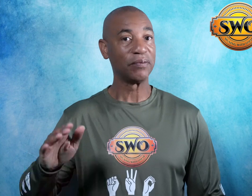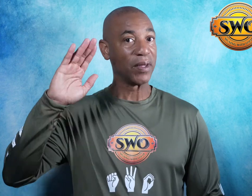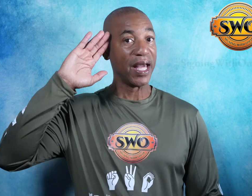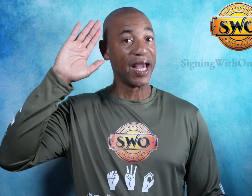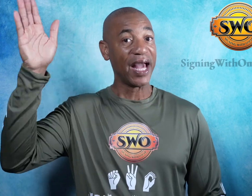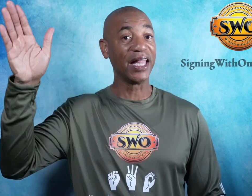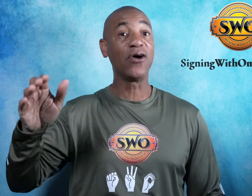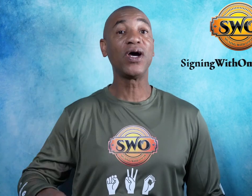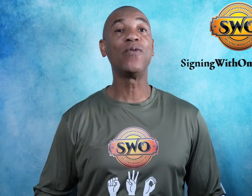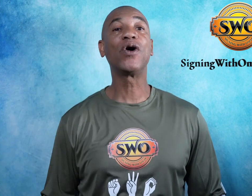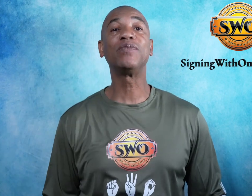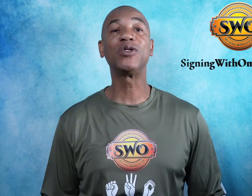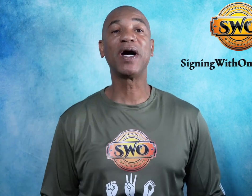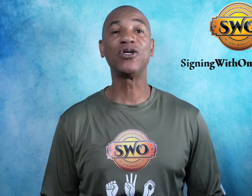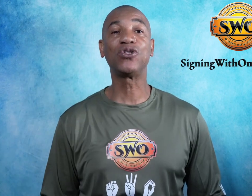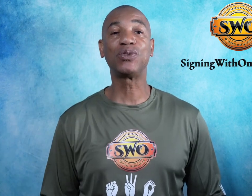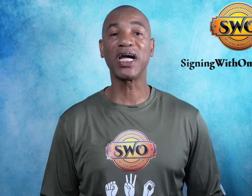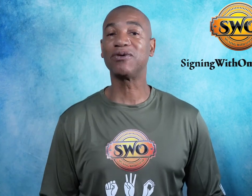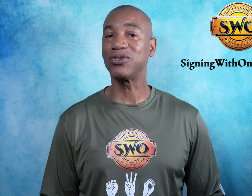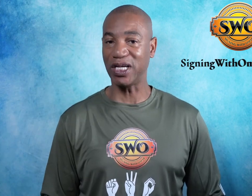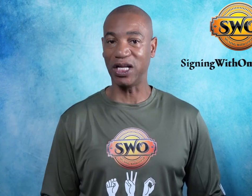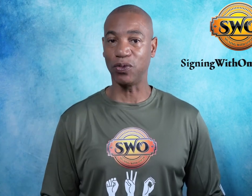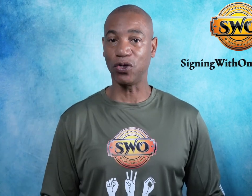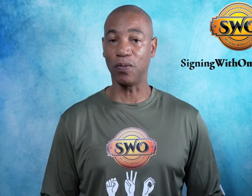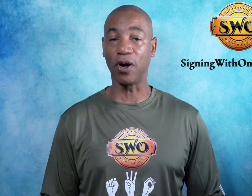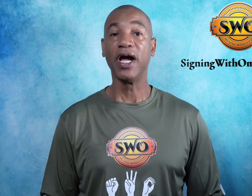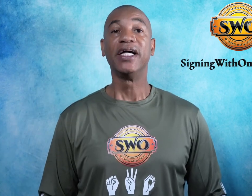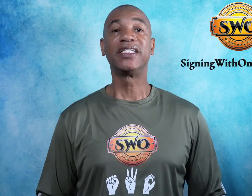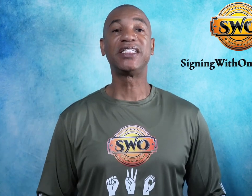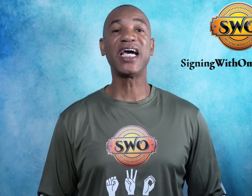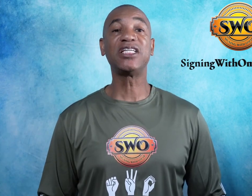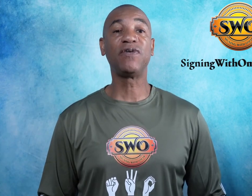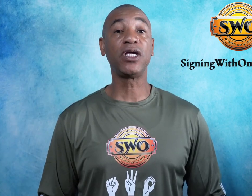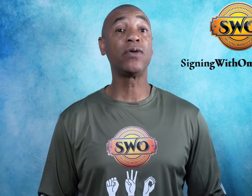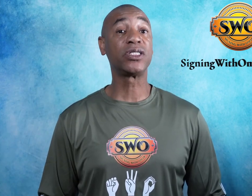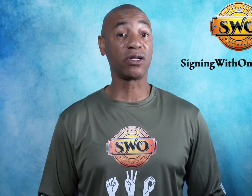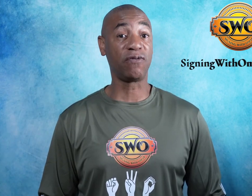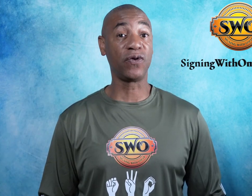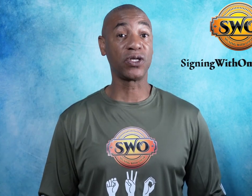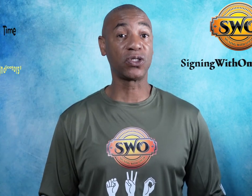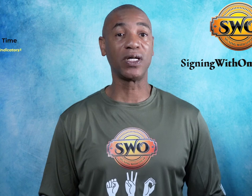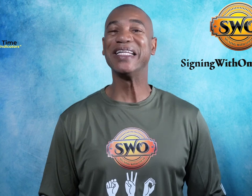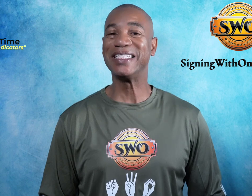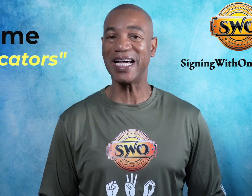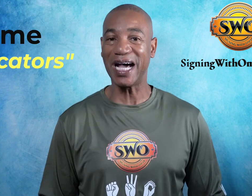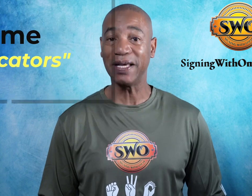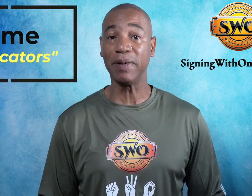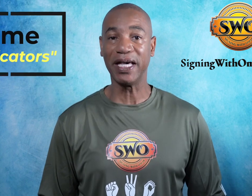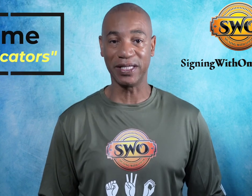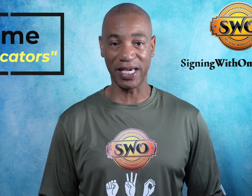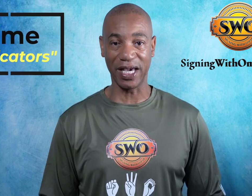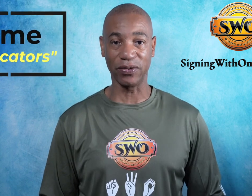Hello and welcome to my YouTube channel Signing with Omar. Today's video is going to focus on time indicators.